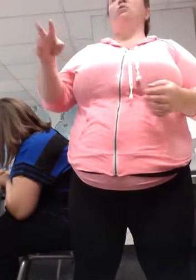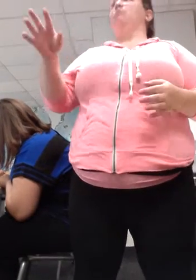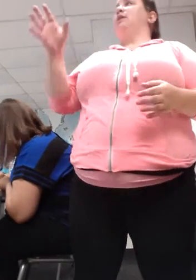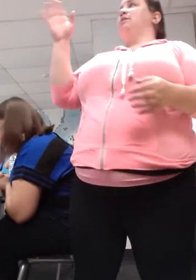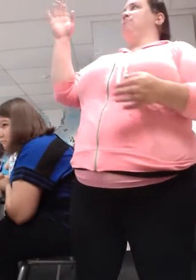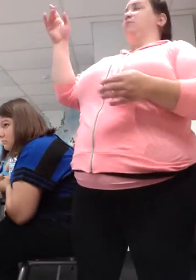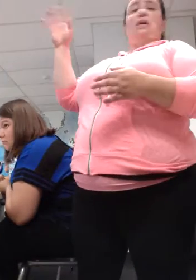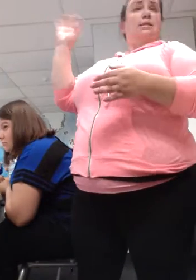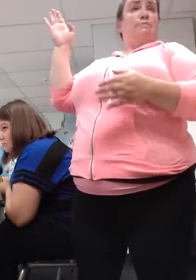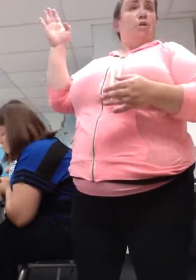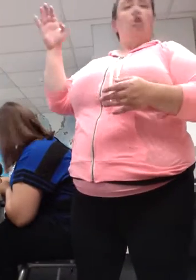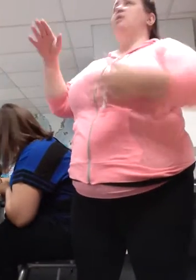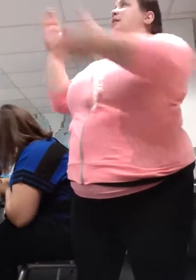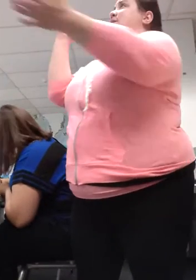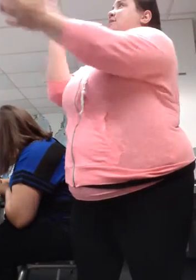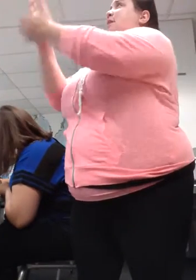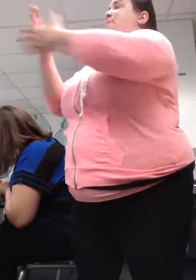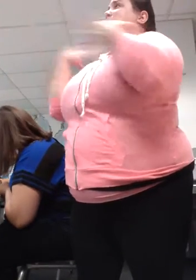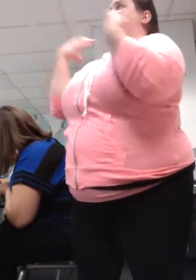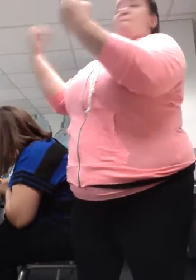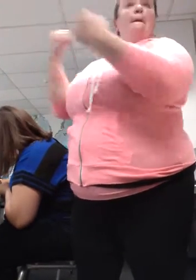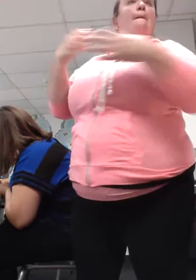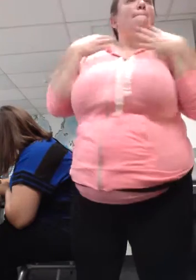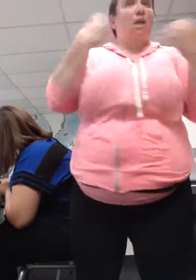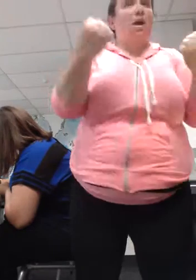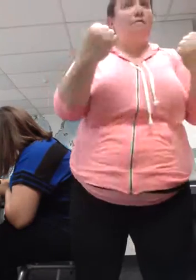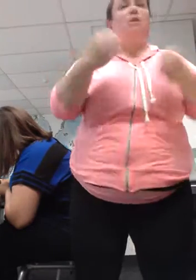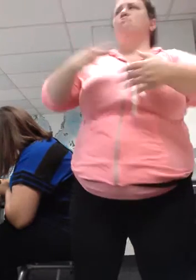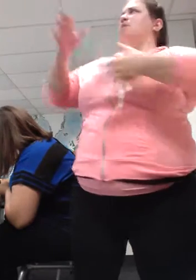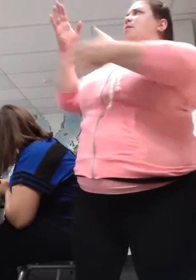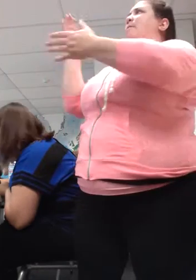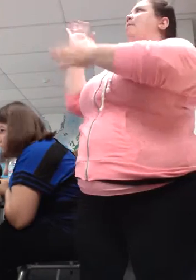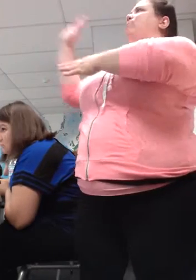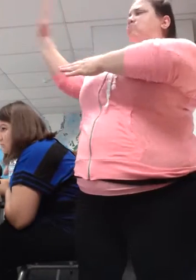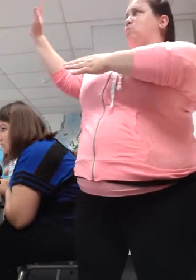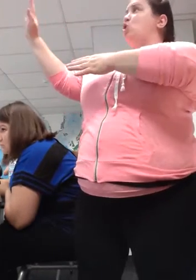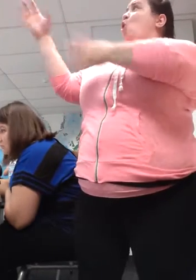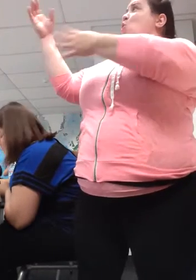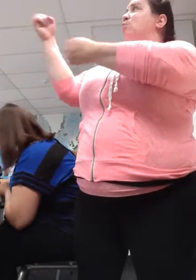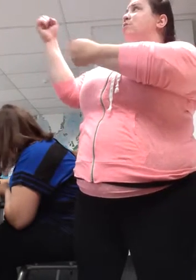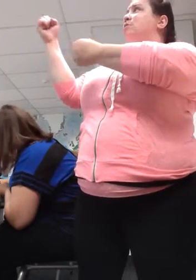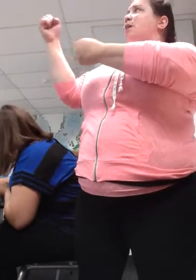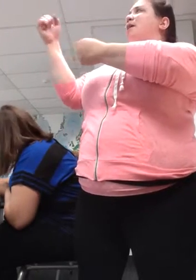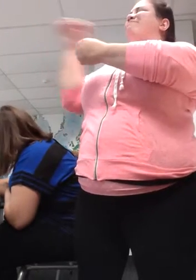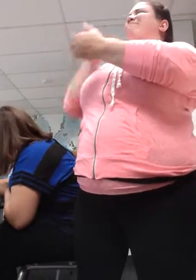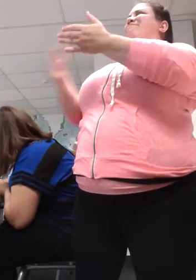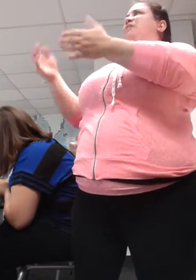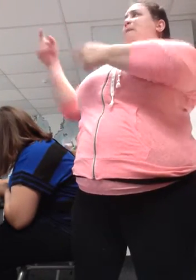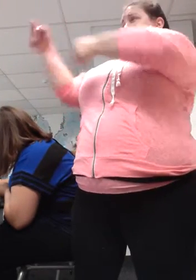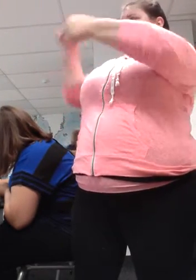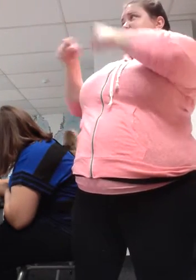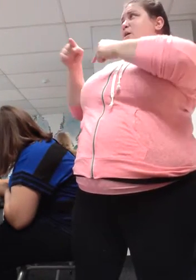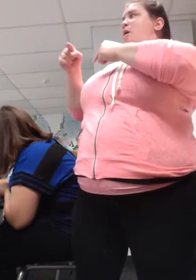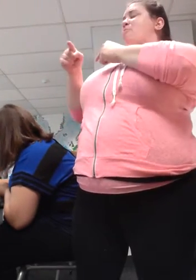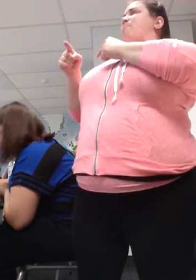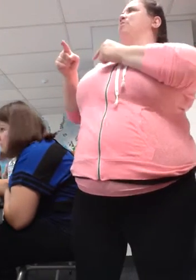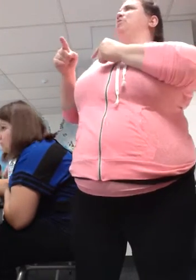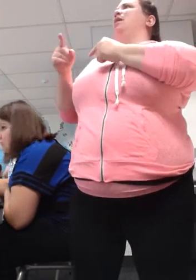have to have the confidence to stop them. Because your responsibility is to get that message across accurately. You can't take a shortcut. You can't leave